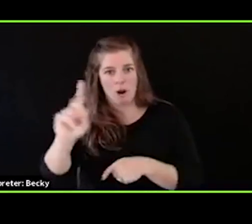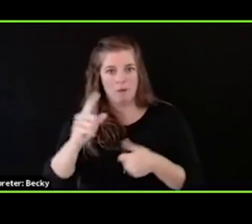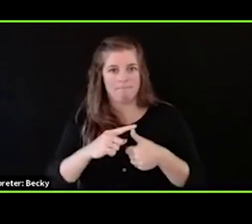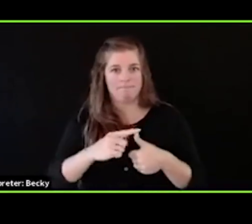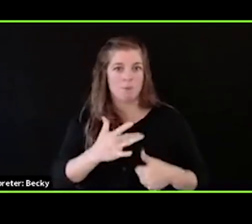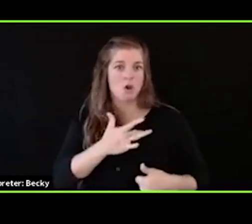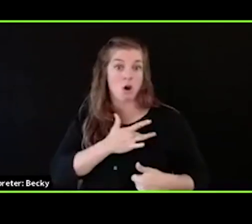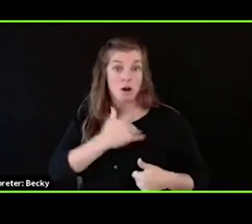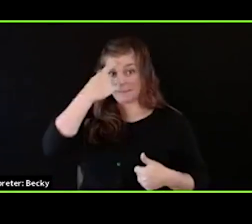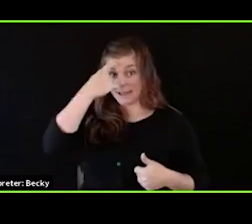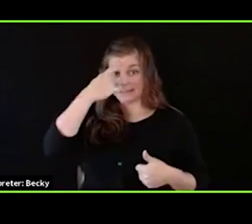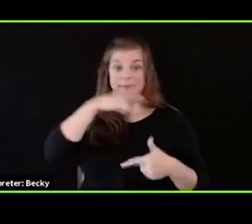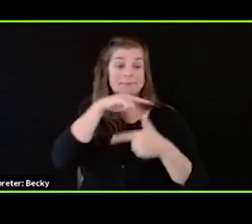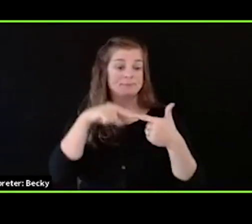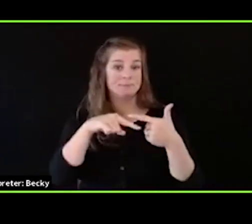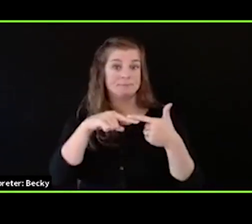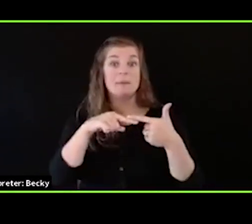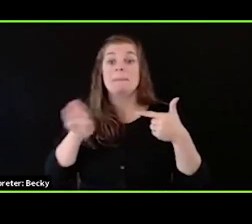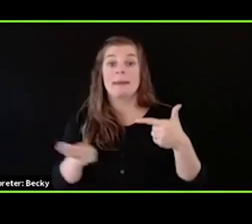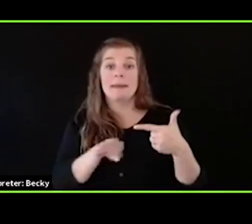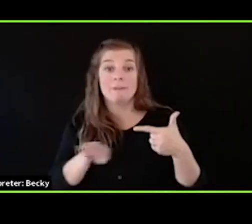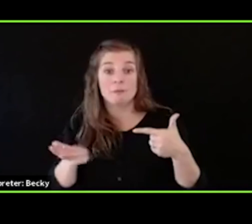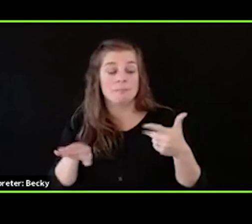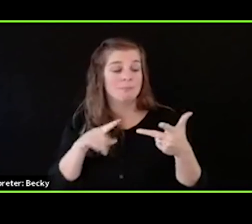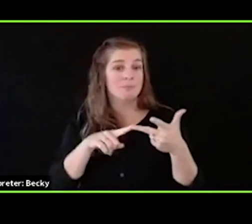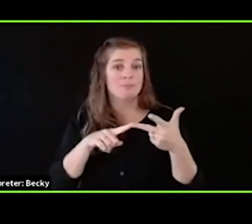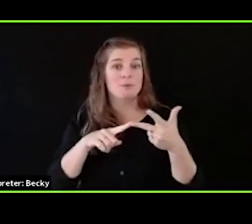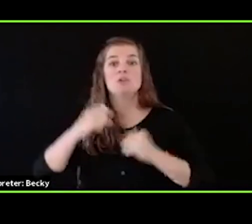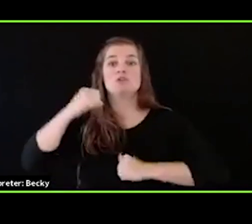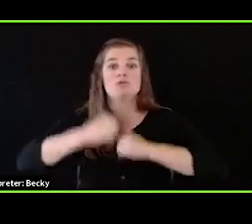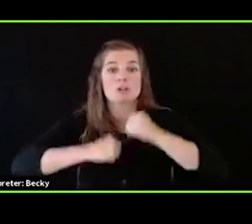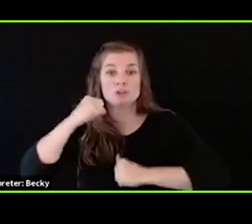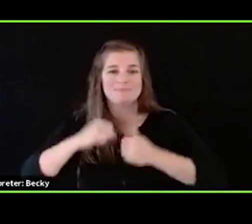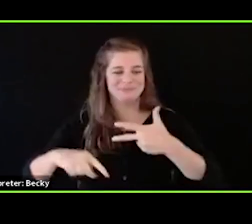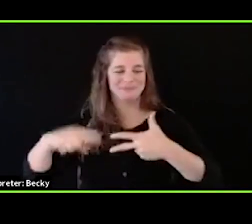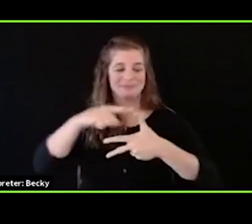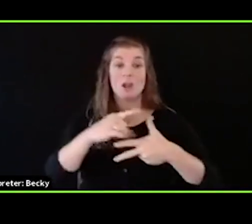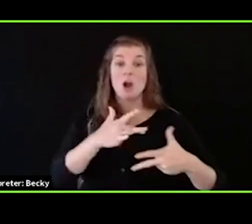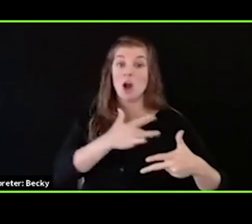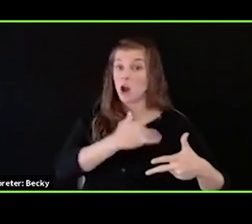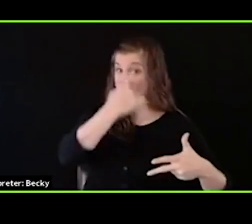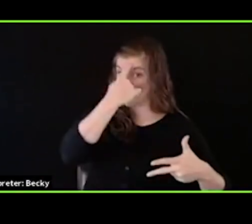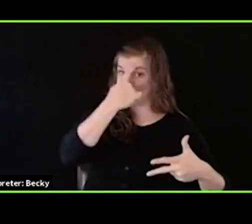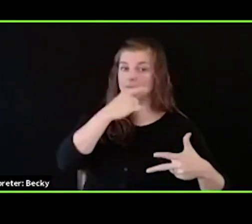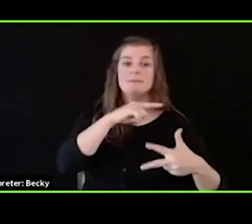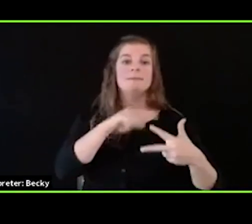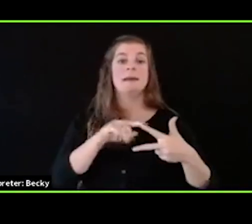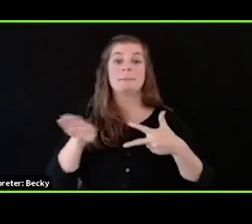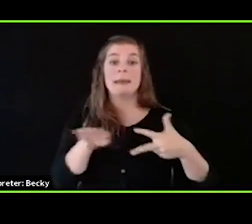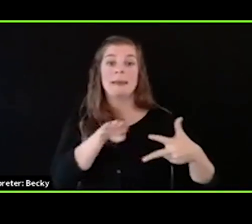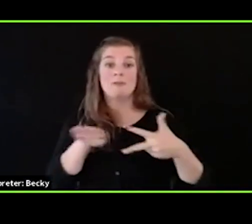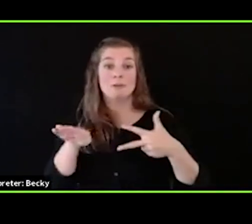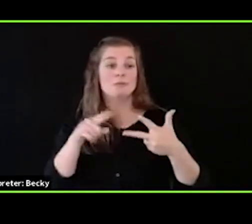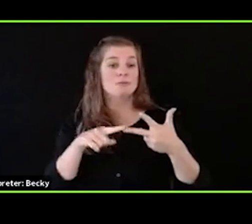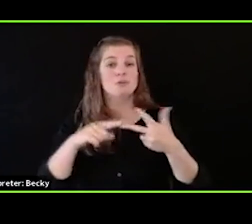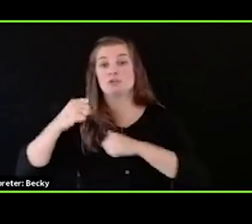behaviors, and structures. Hearts and minds, behaviors, and structures. And so it's